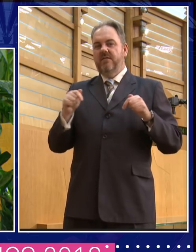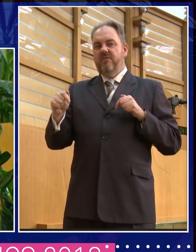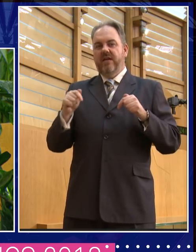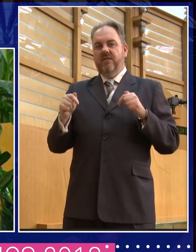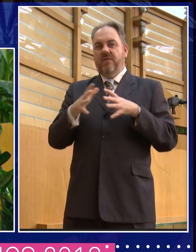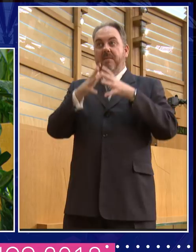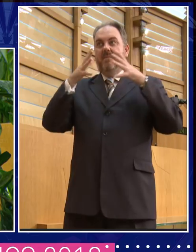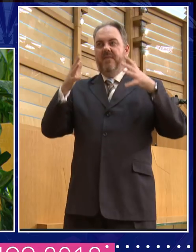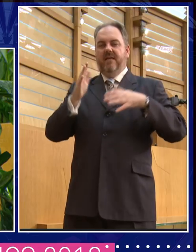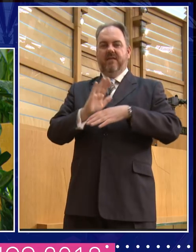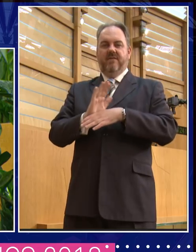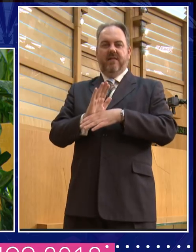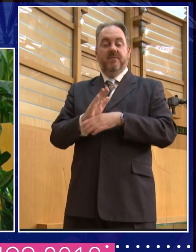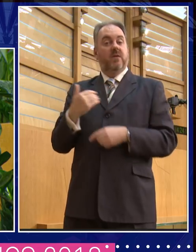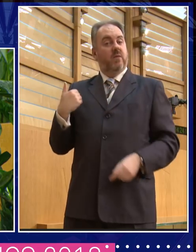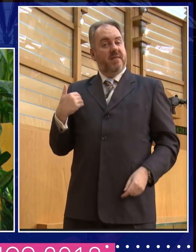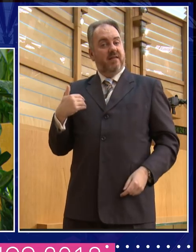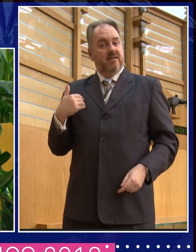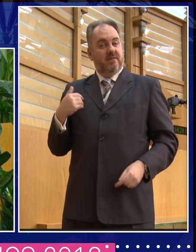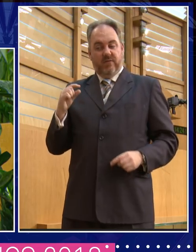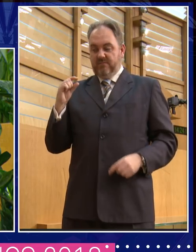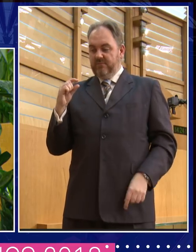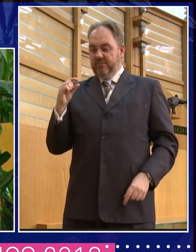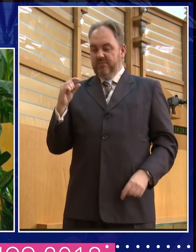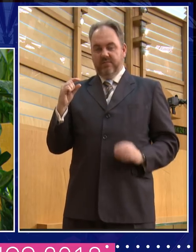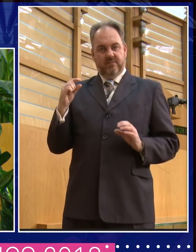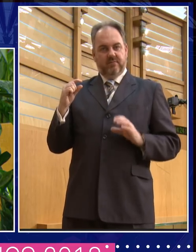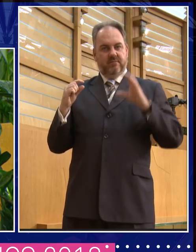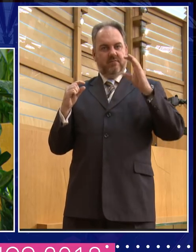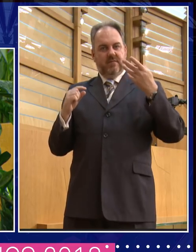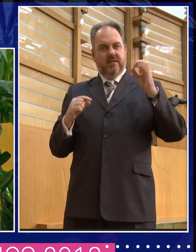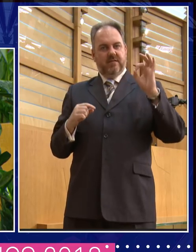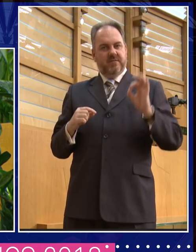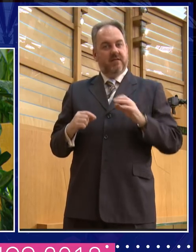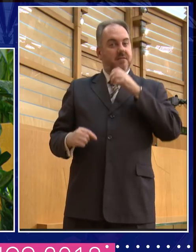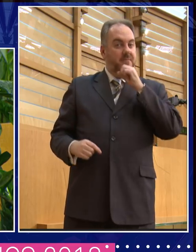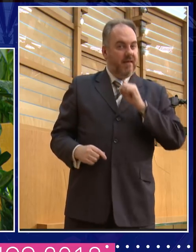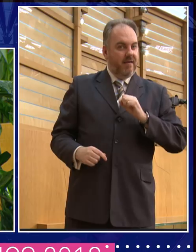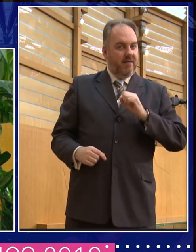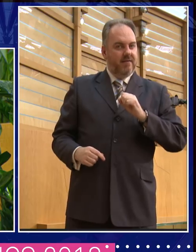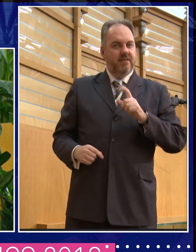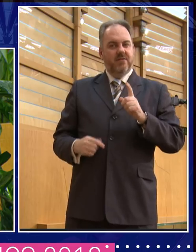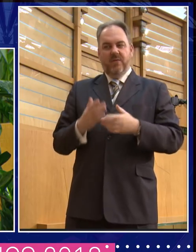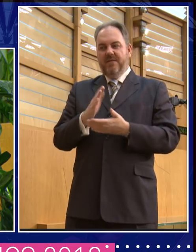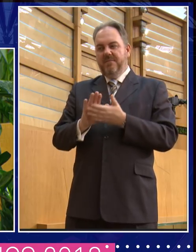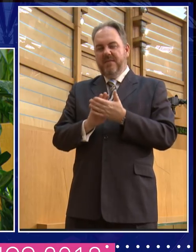movies are female. Now, if you're going to actually make women's,